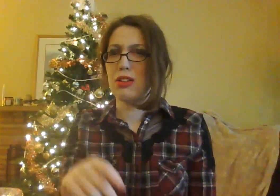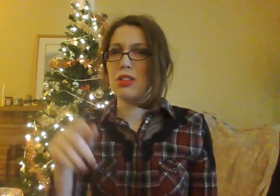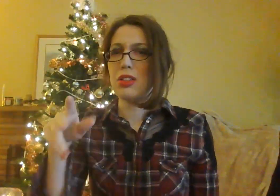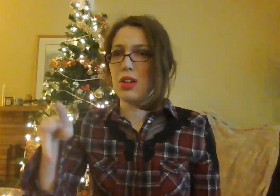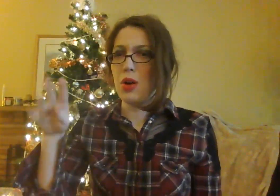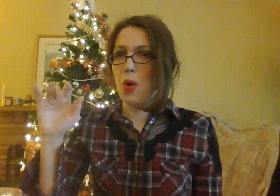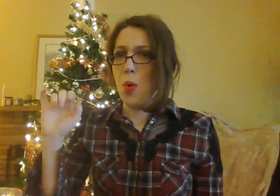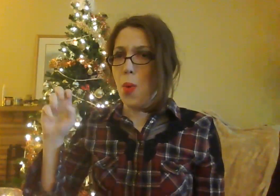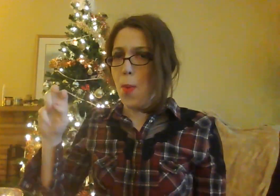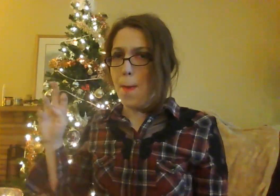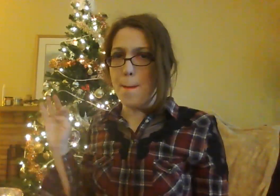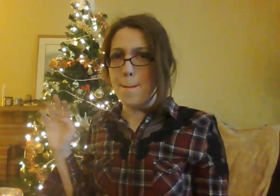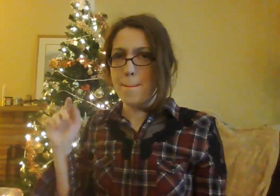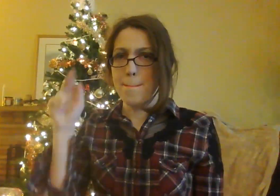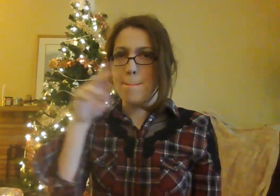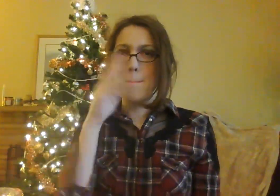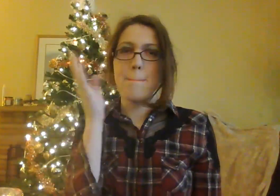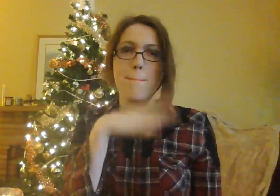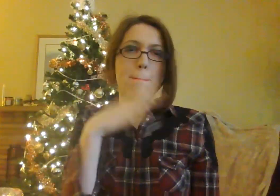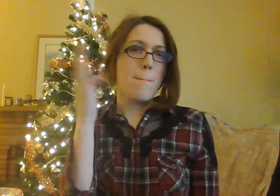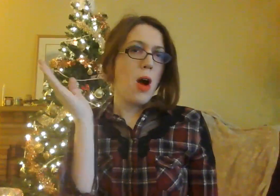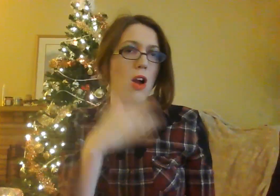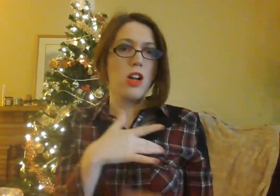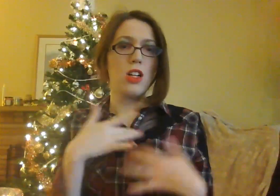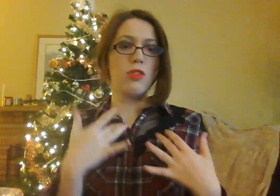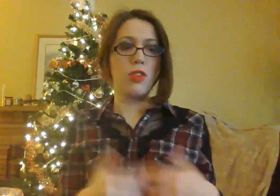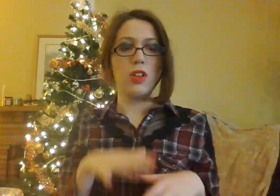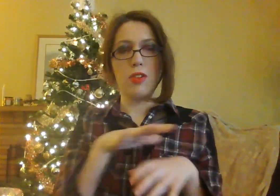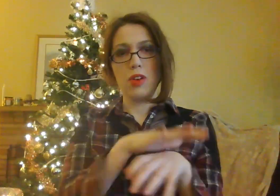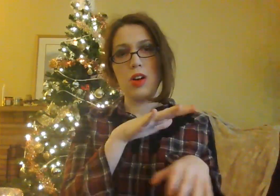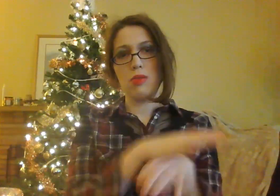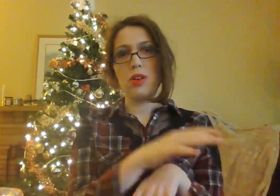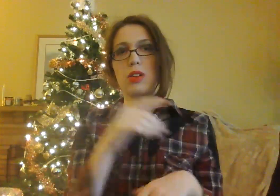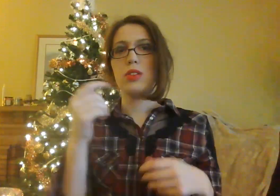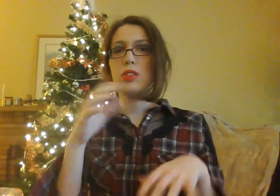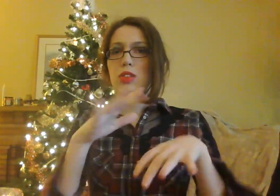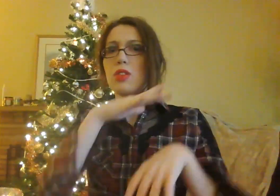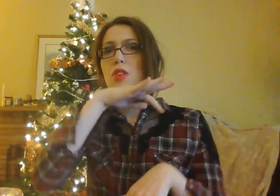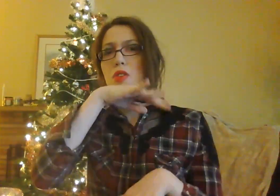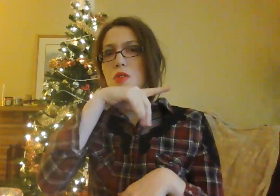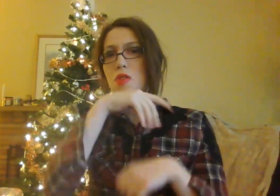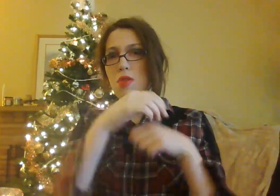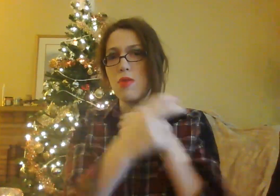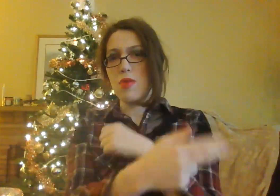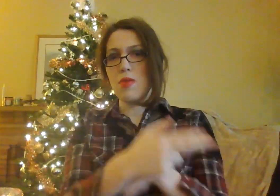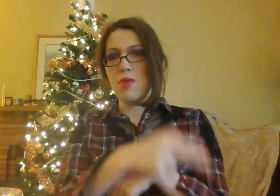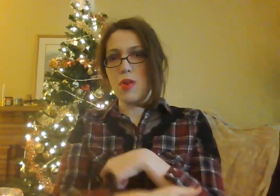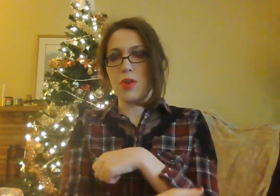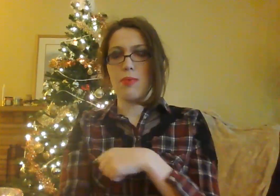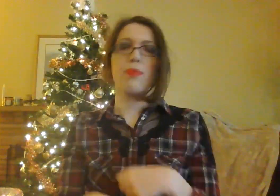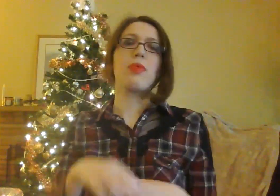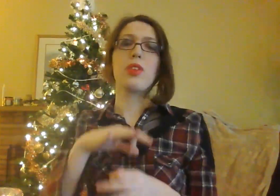skunk. Your heart is full of unwashed socks. Your soul is full of gunk, Mr.